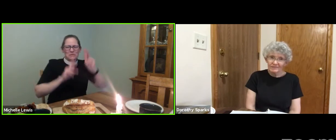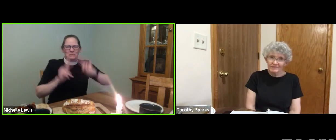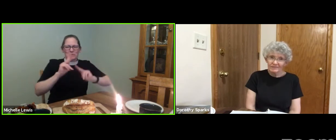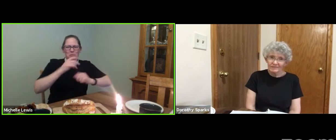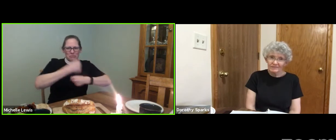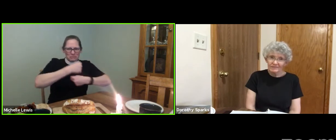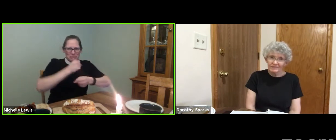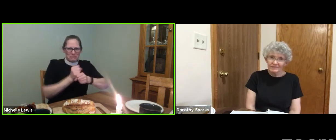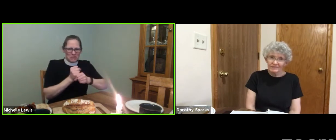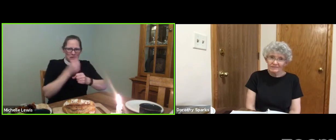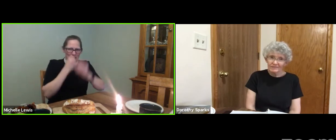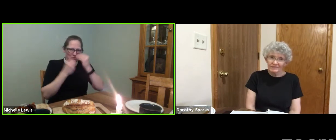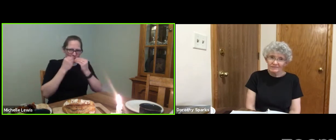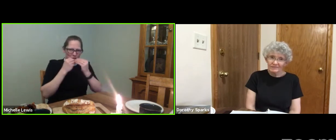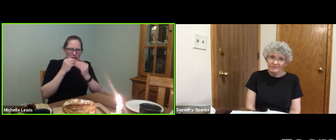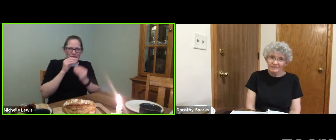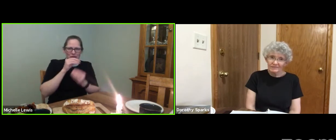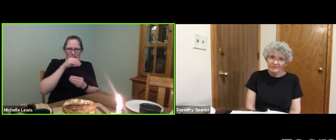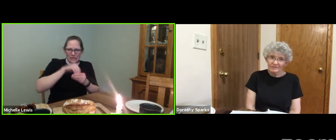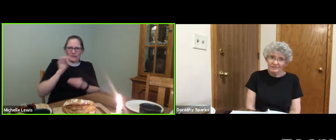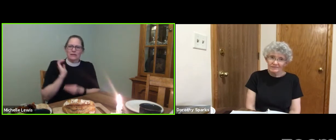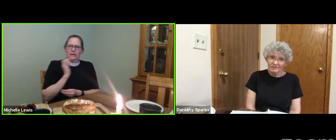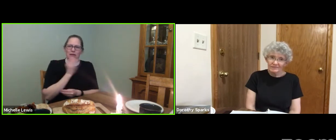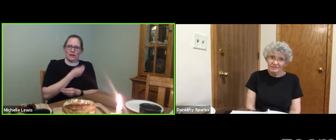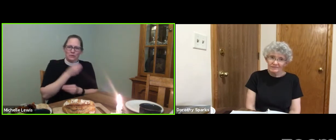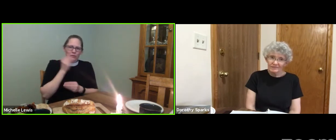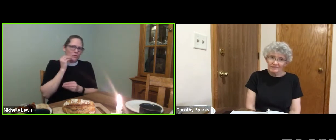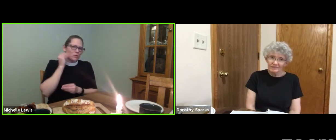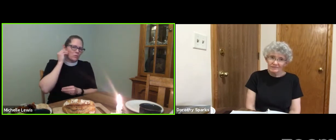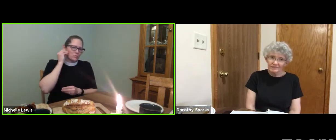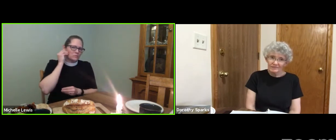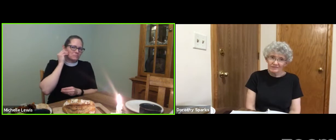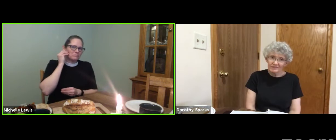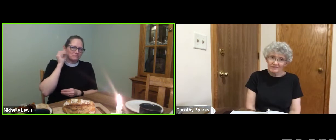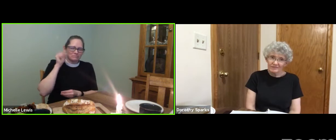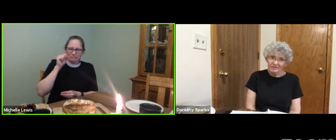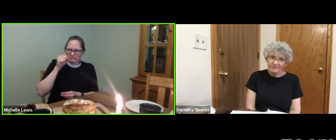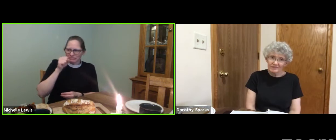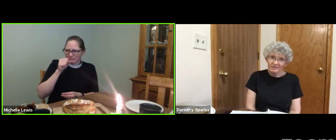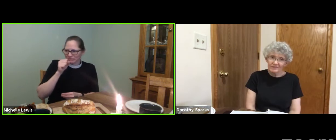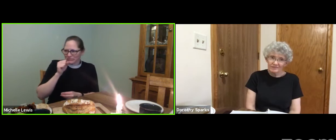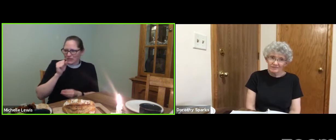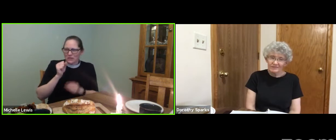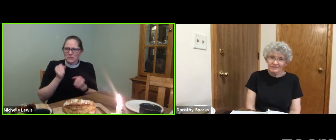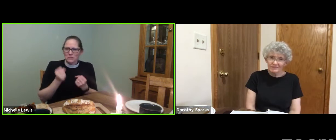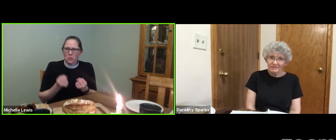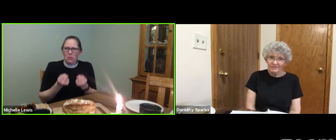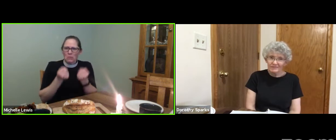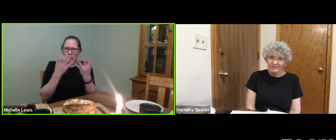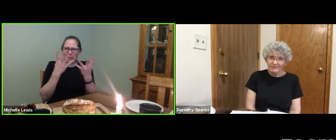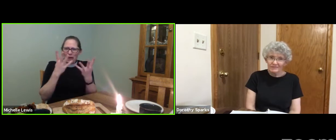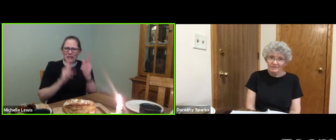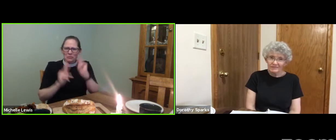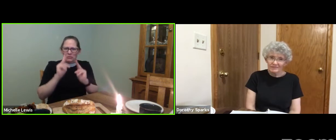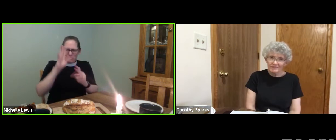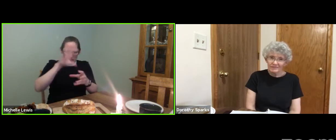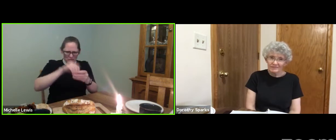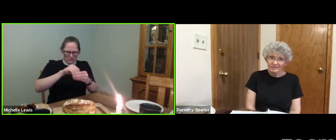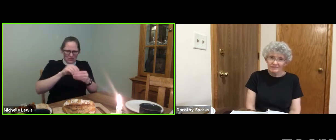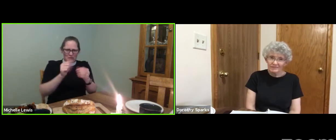And we remember the people who make the food. People in our homes. People in restaurants. There are